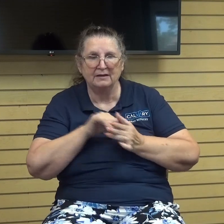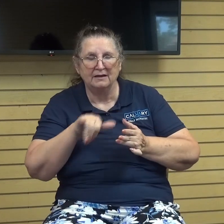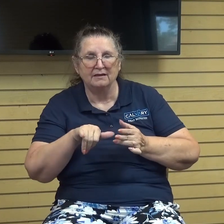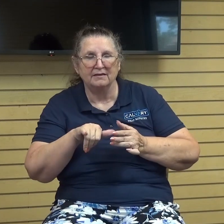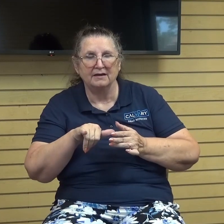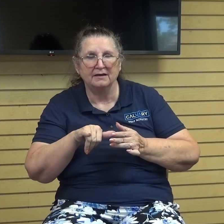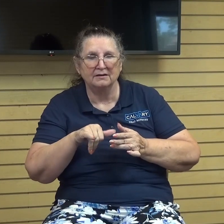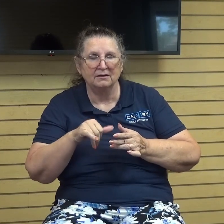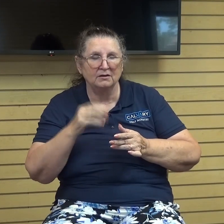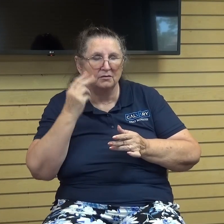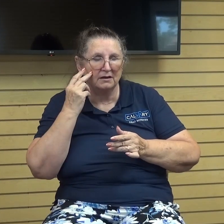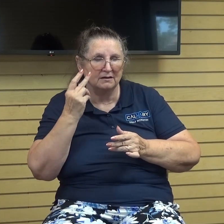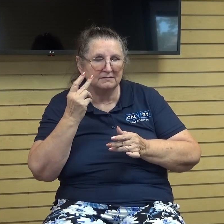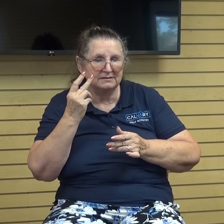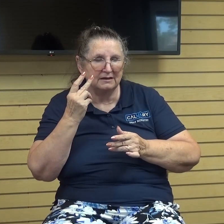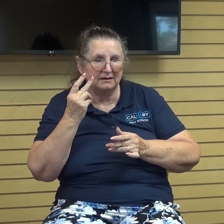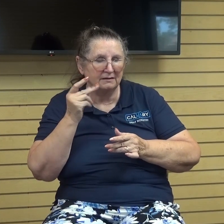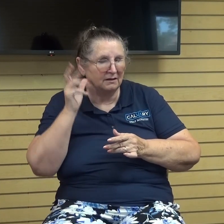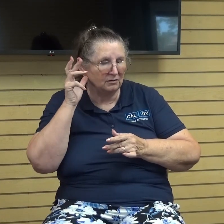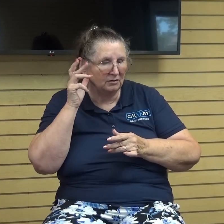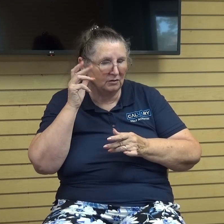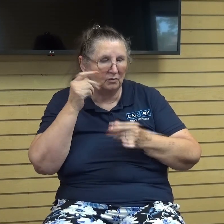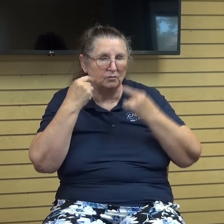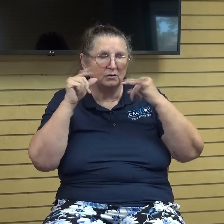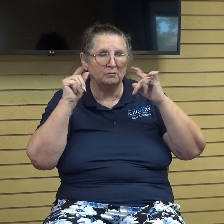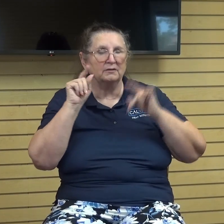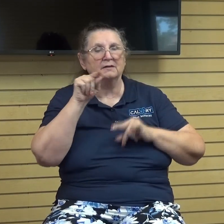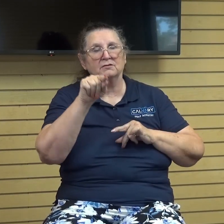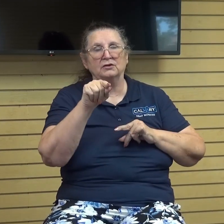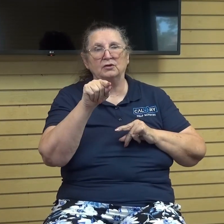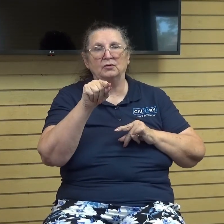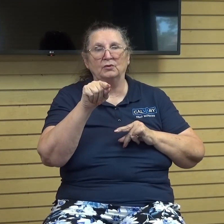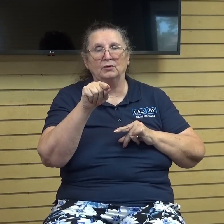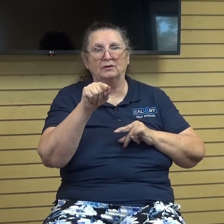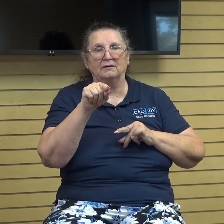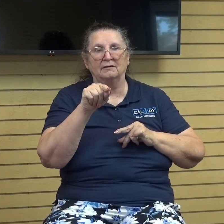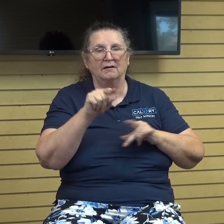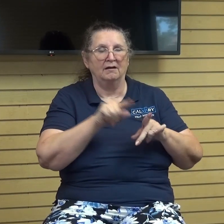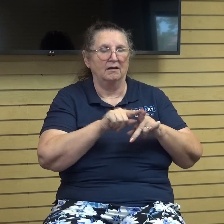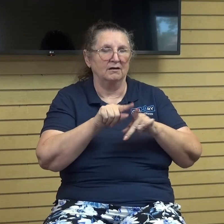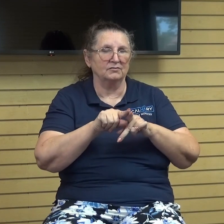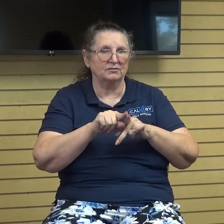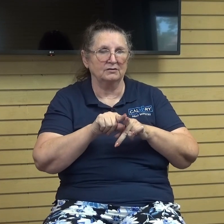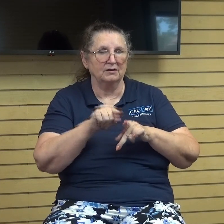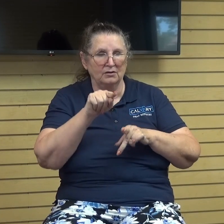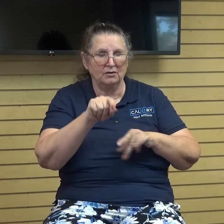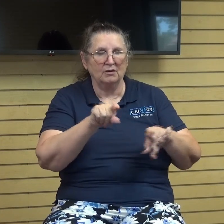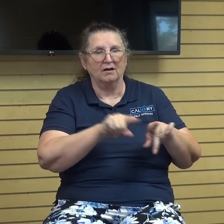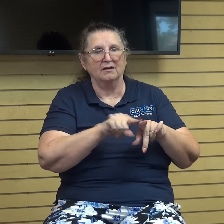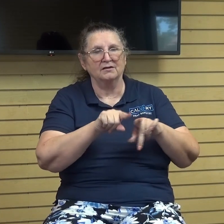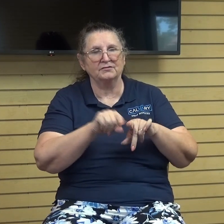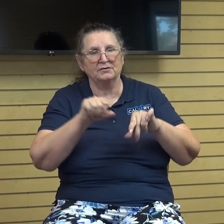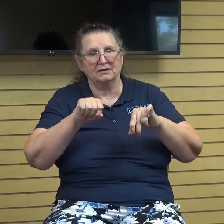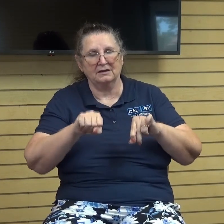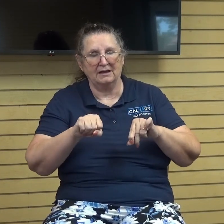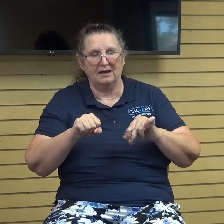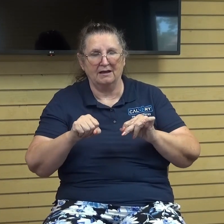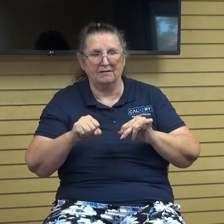we have seen and heard we proclaim to you also so that you too may have fellowship with us